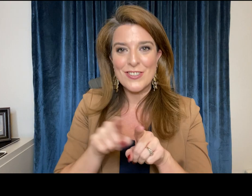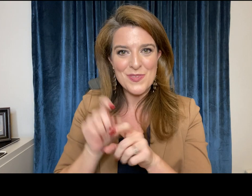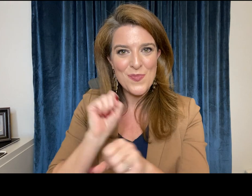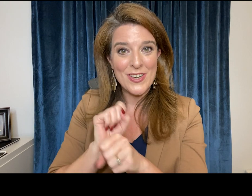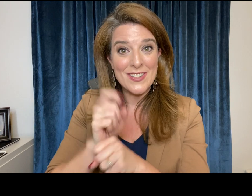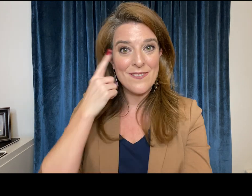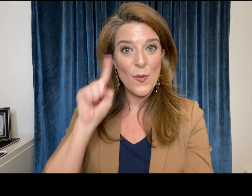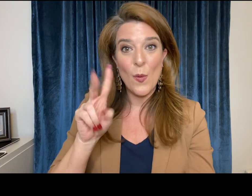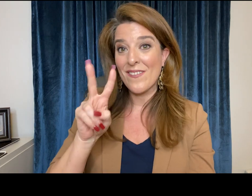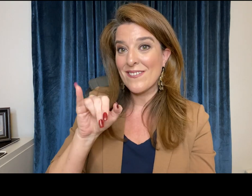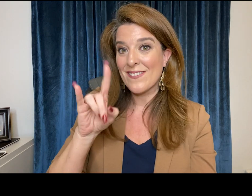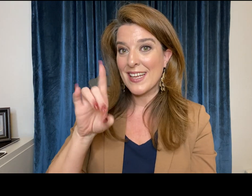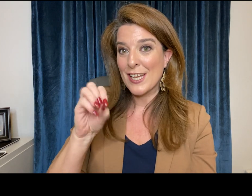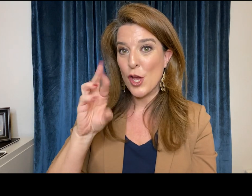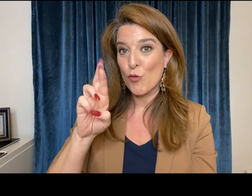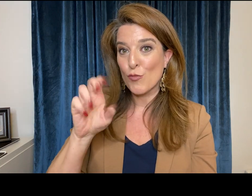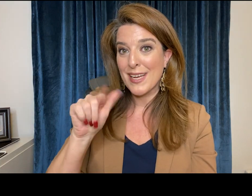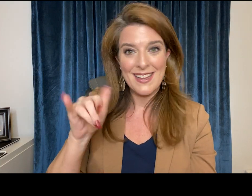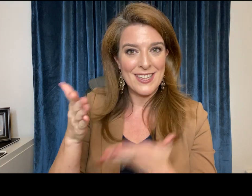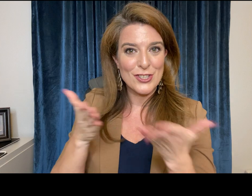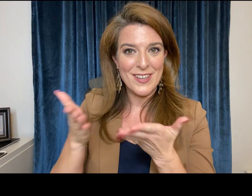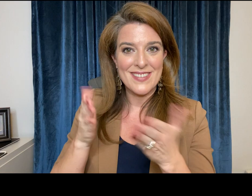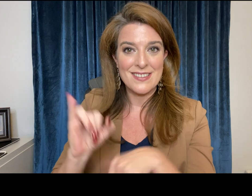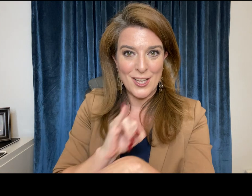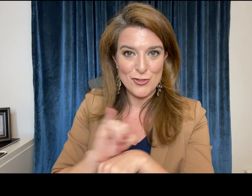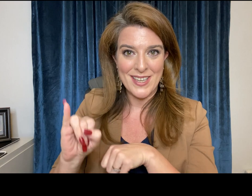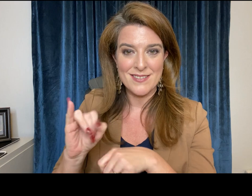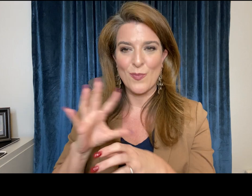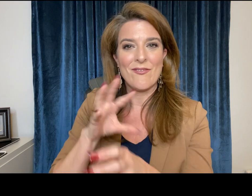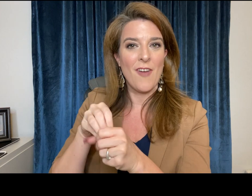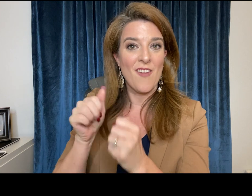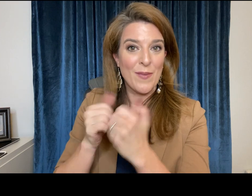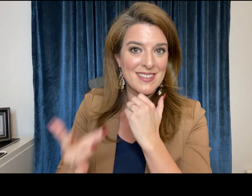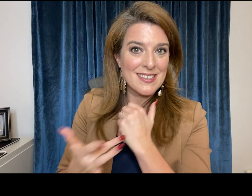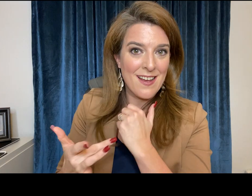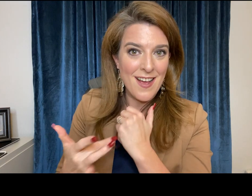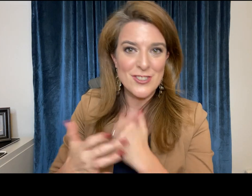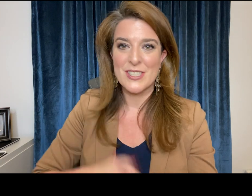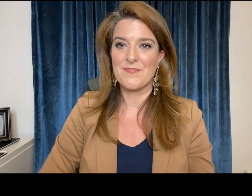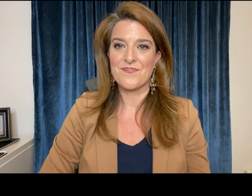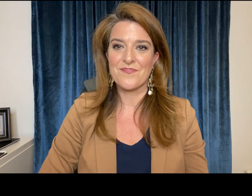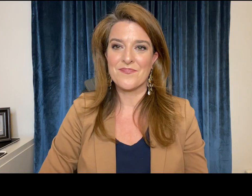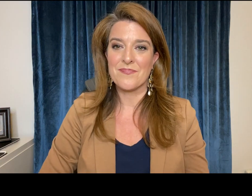many years and I've also worked for video relay services as an intern related with technology